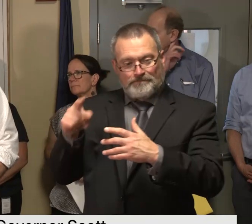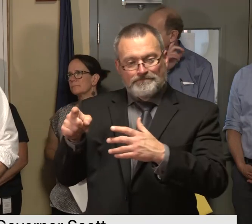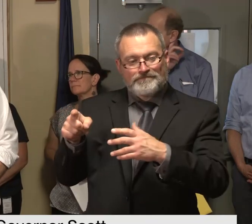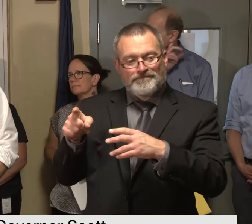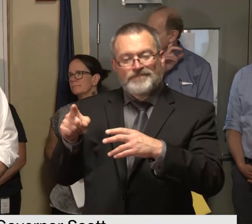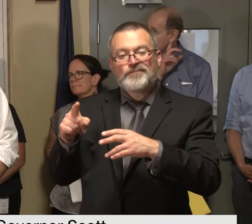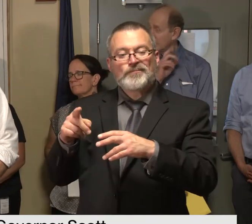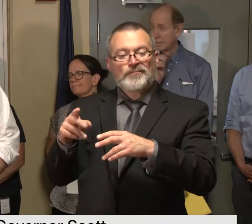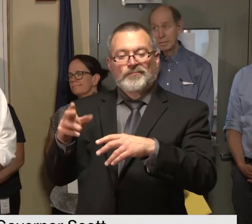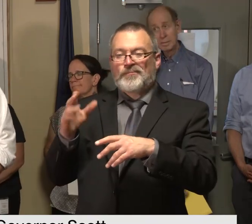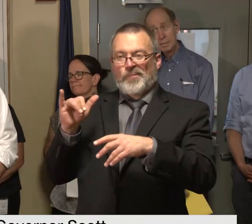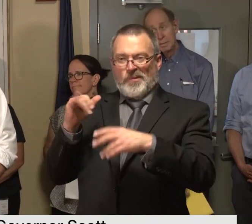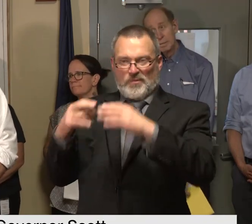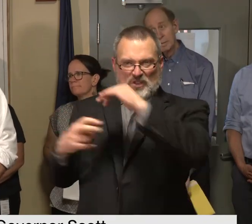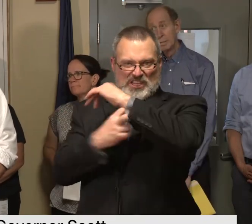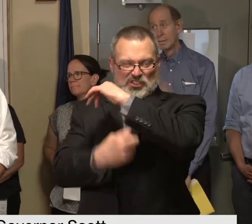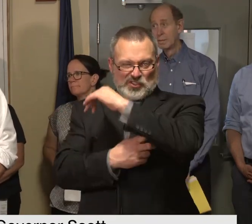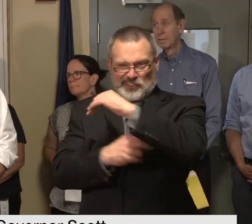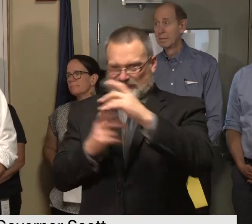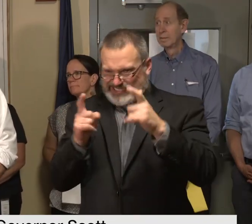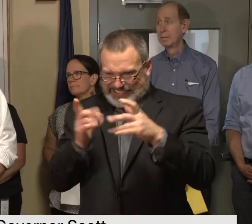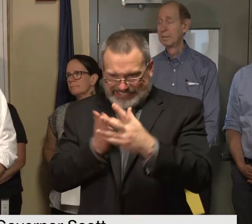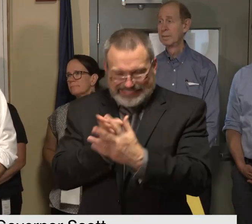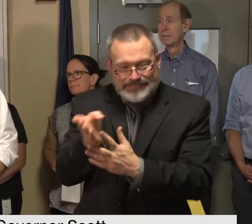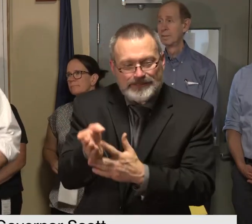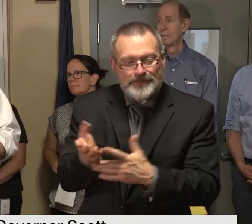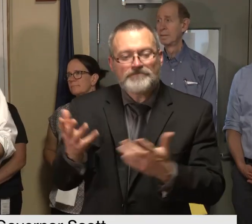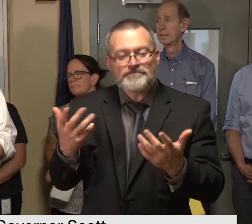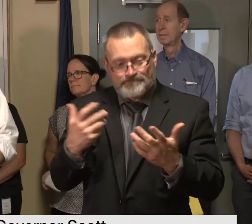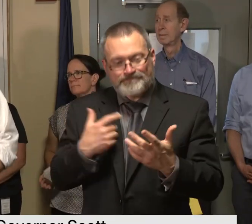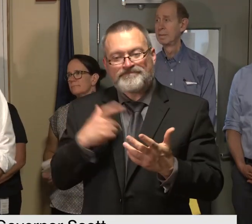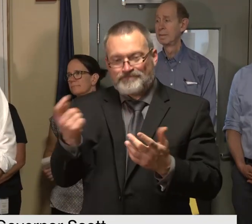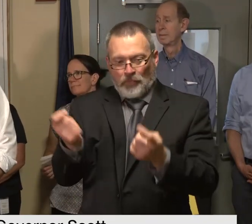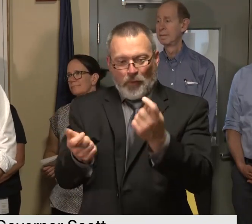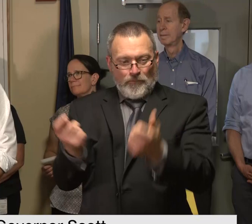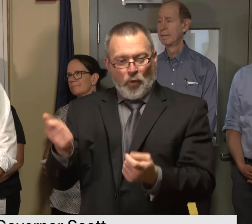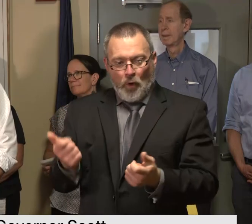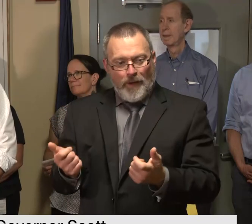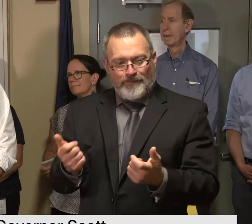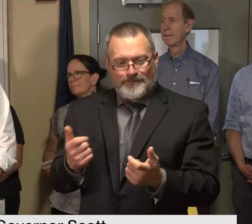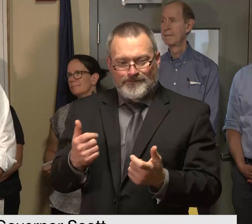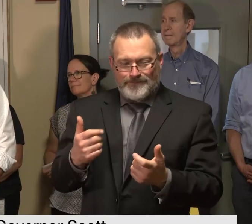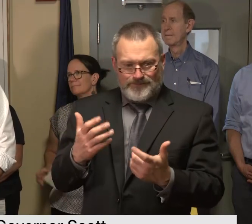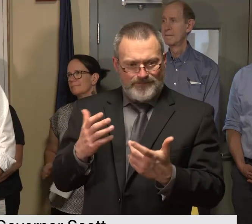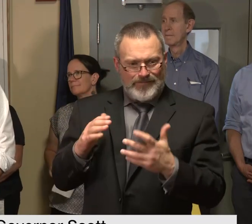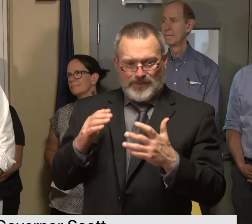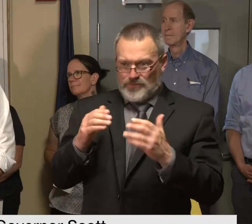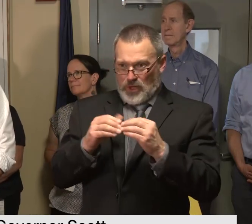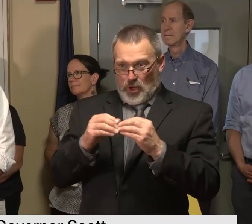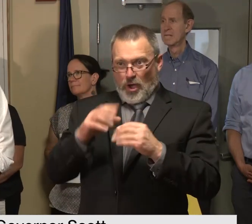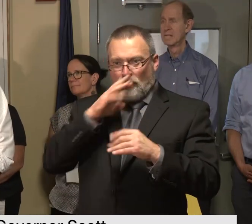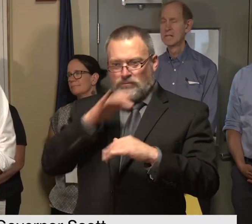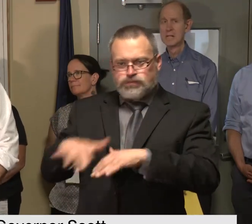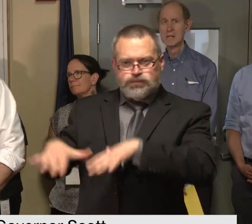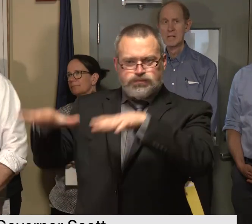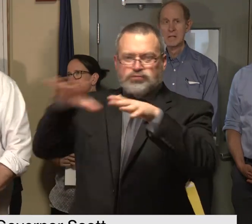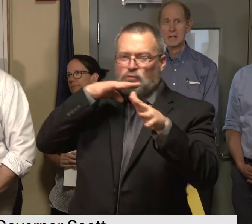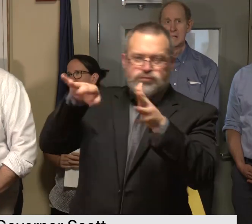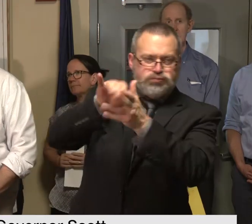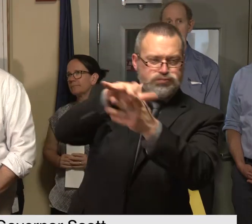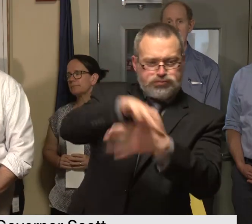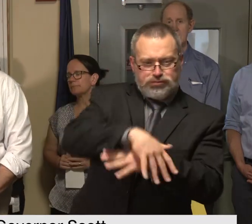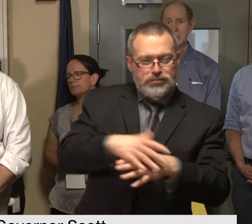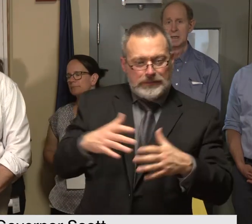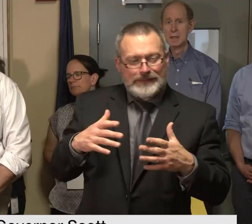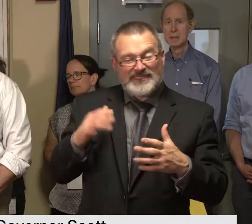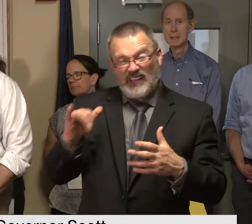pulled all that away so that wouldn't collect more debris than the next time so it's a constant work i can tell you that